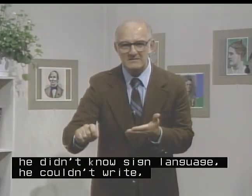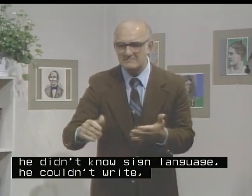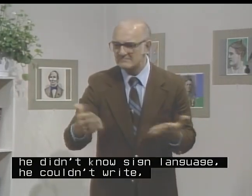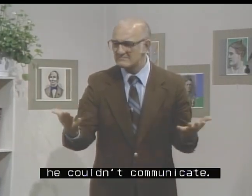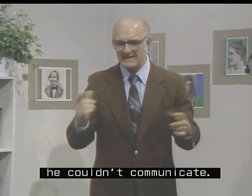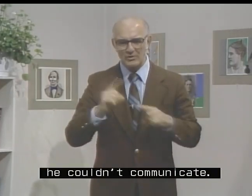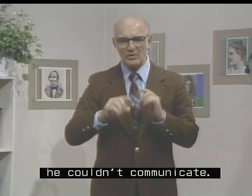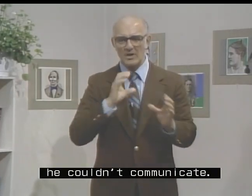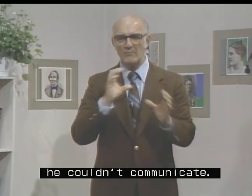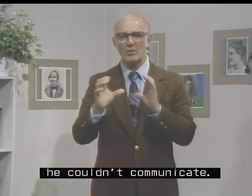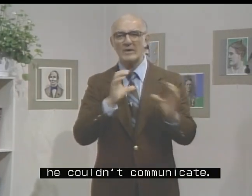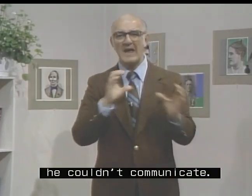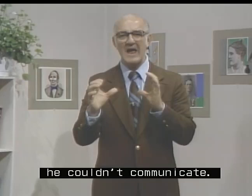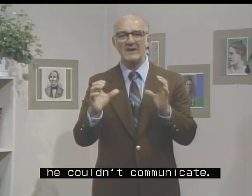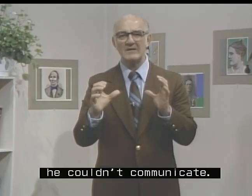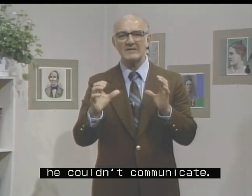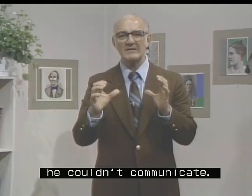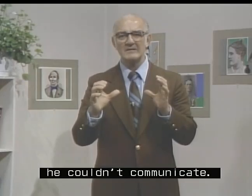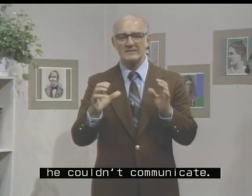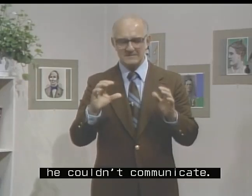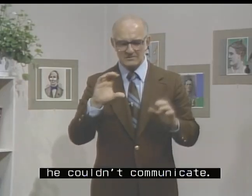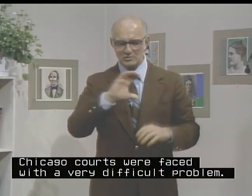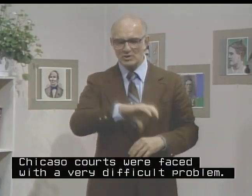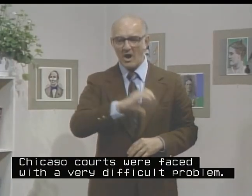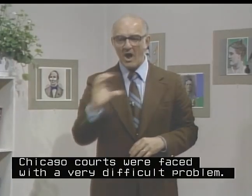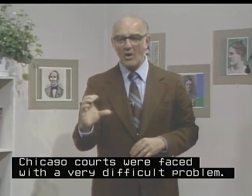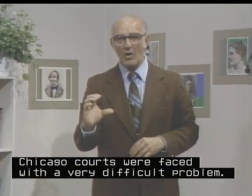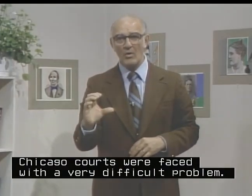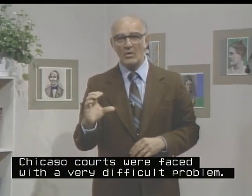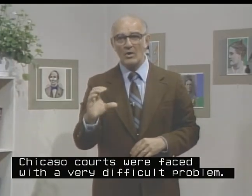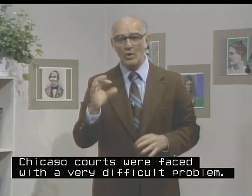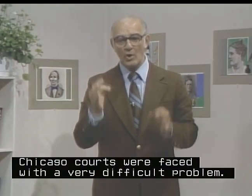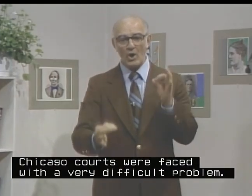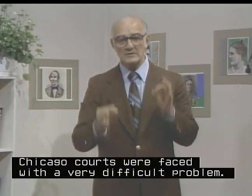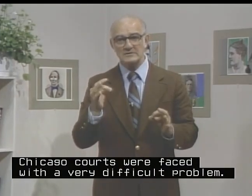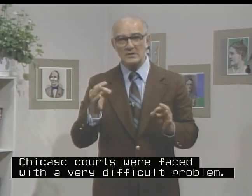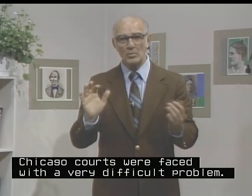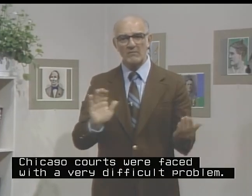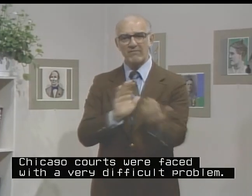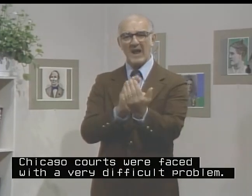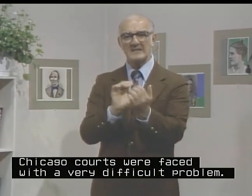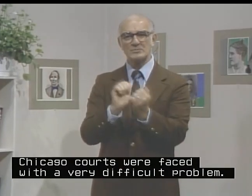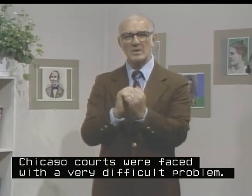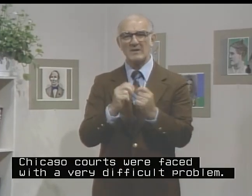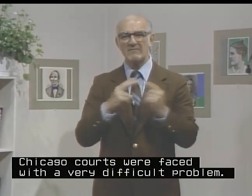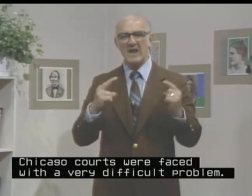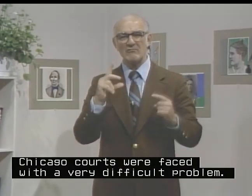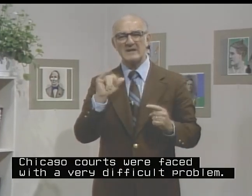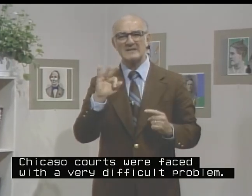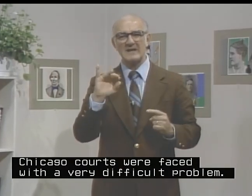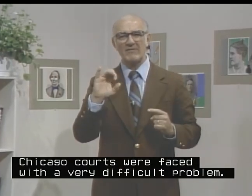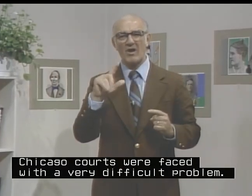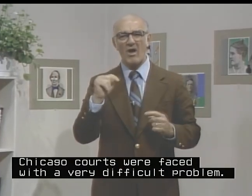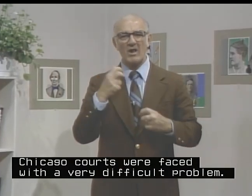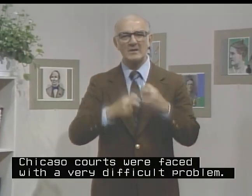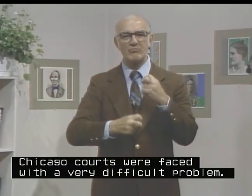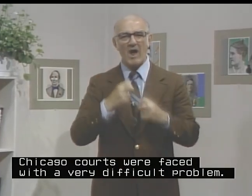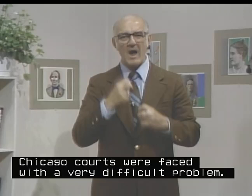He couldn't communicate. Chicago courts were faced with very difficult problem.